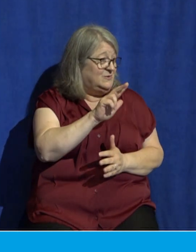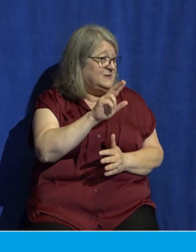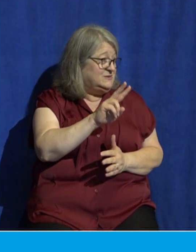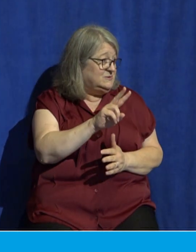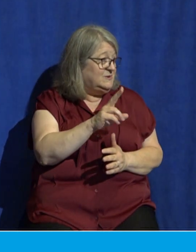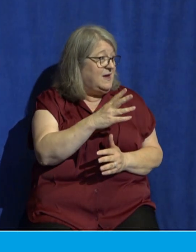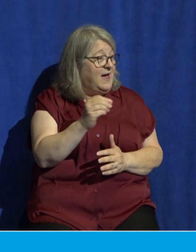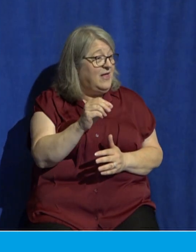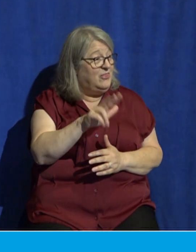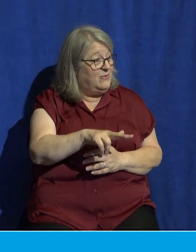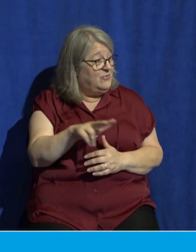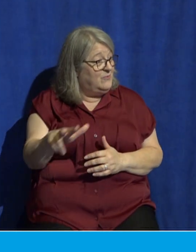33, keep going, he says,